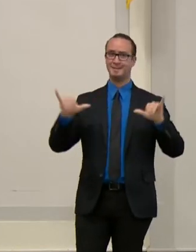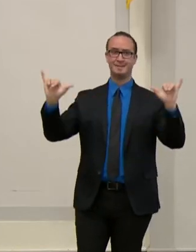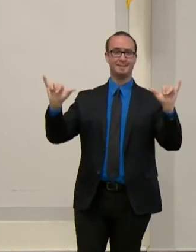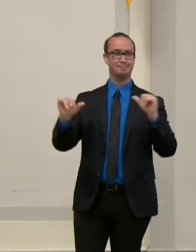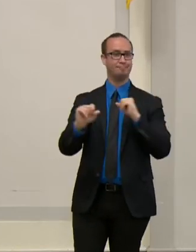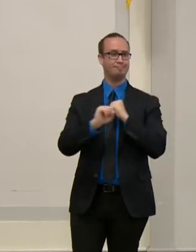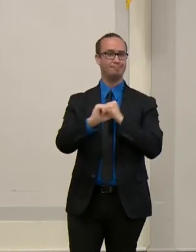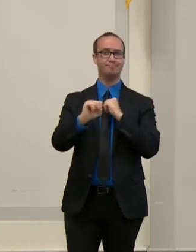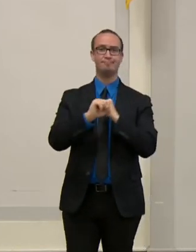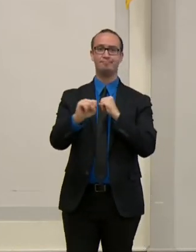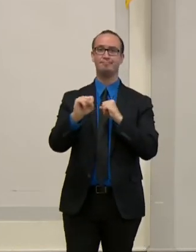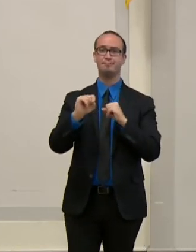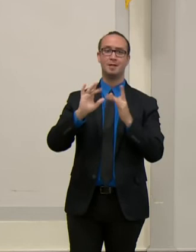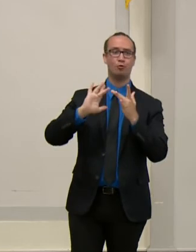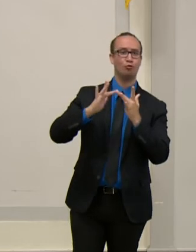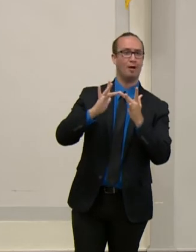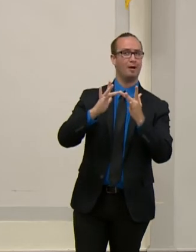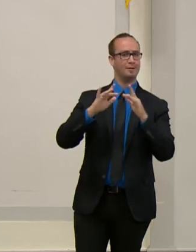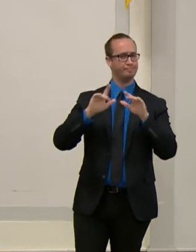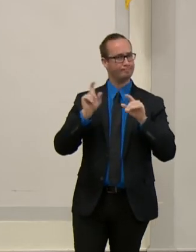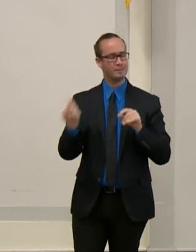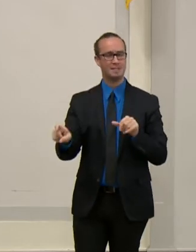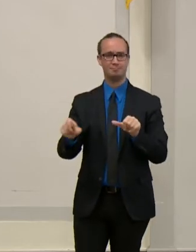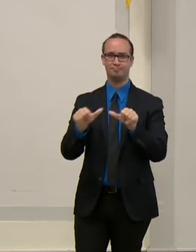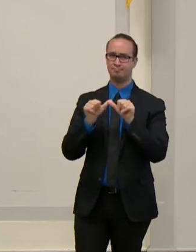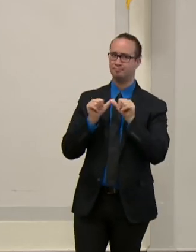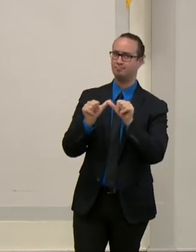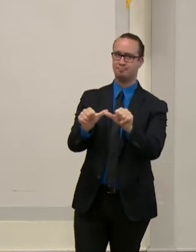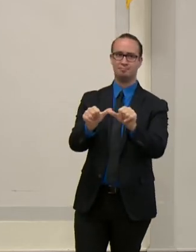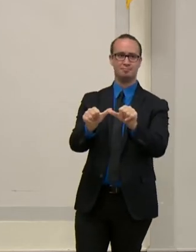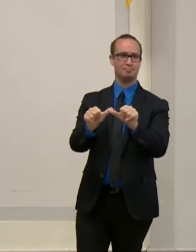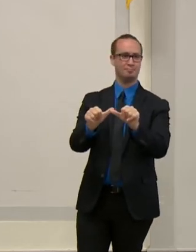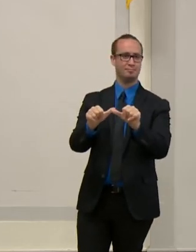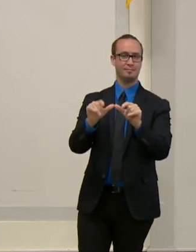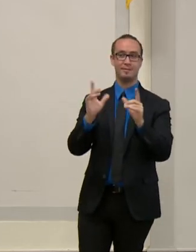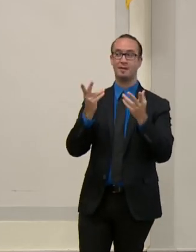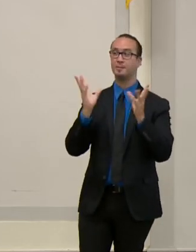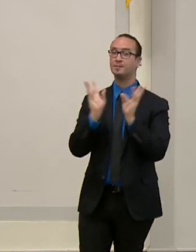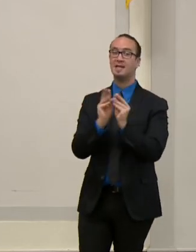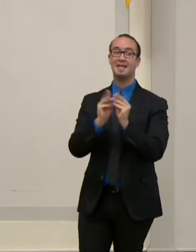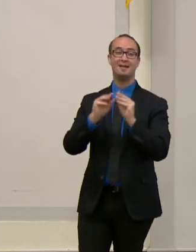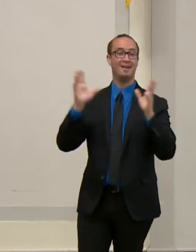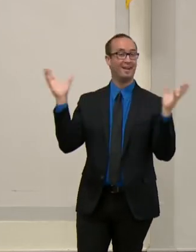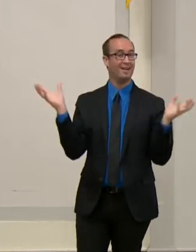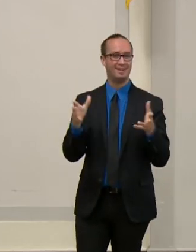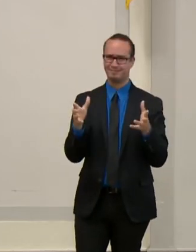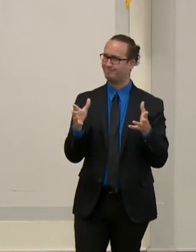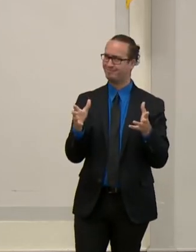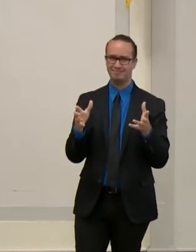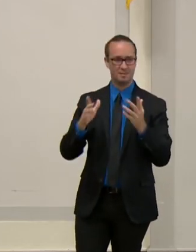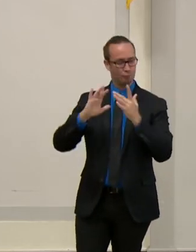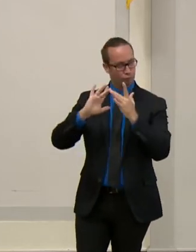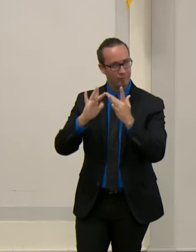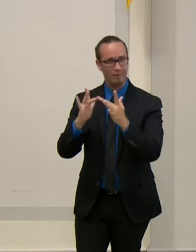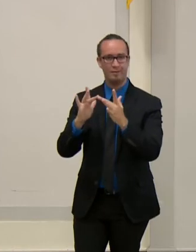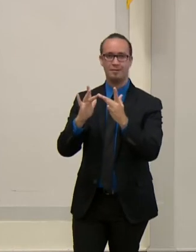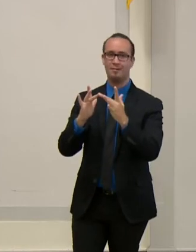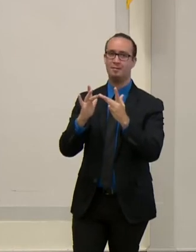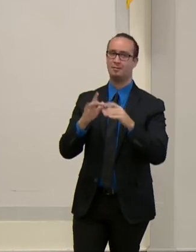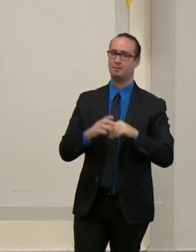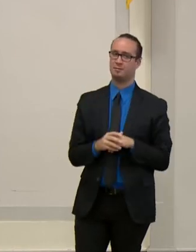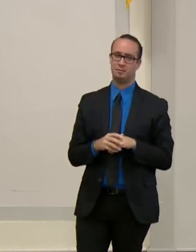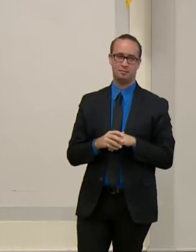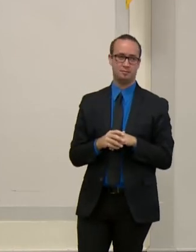uh, you know, join those, uh, those, uh, meetings. So, um, until we get a real handle on COVID,